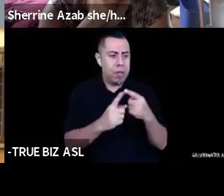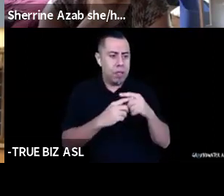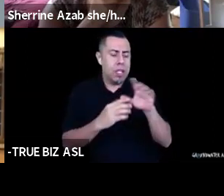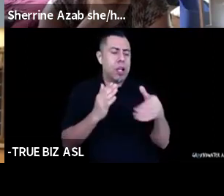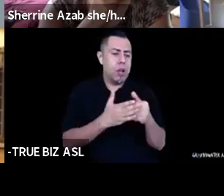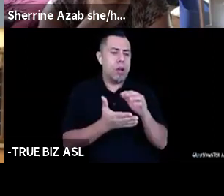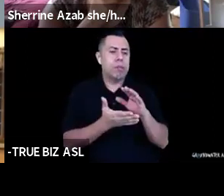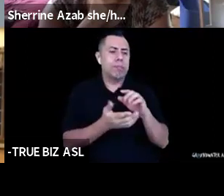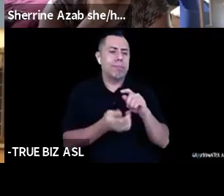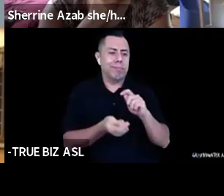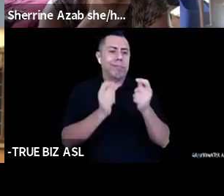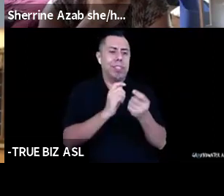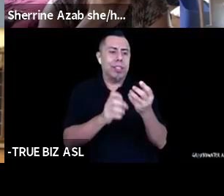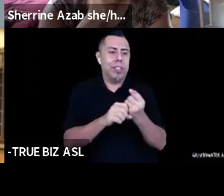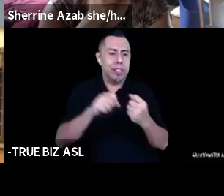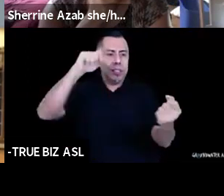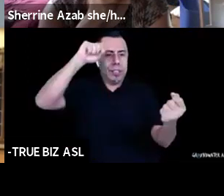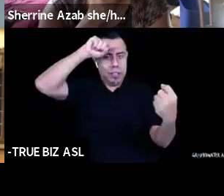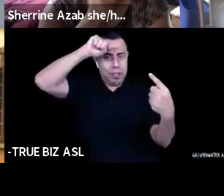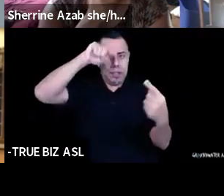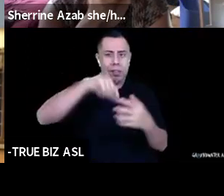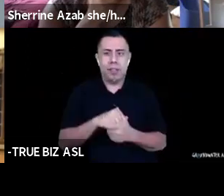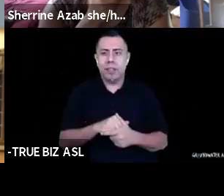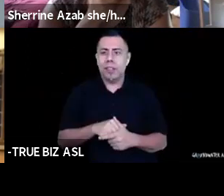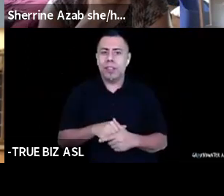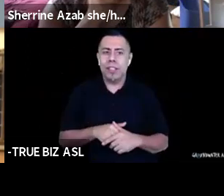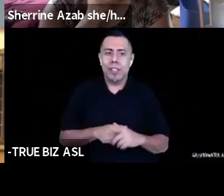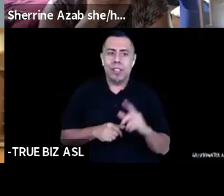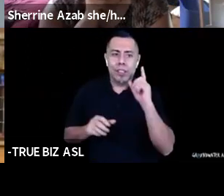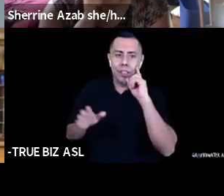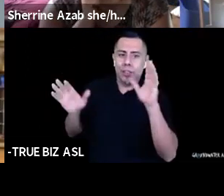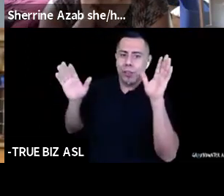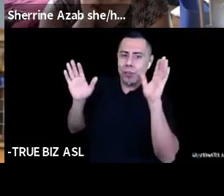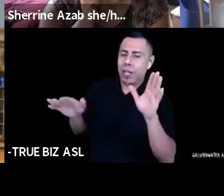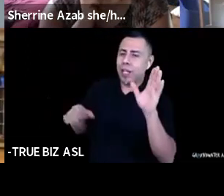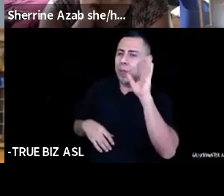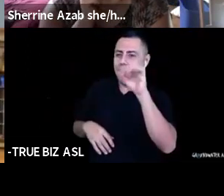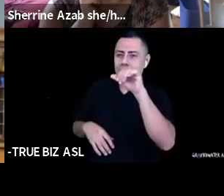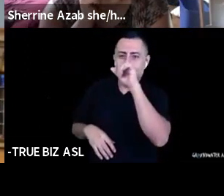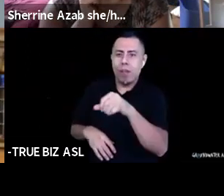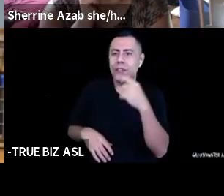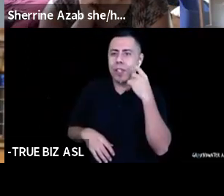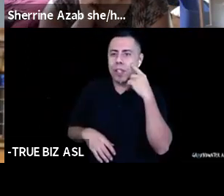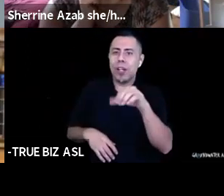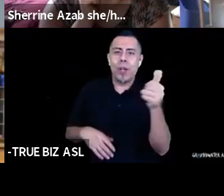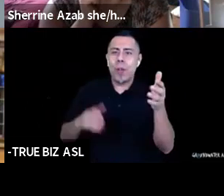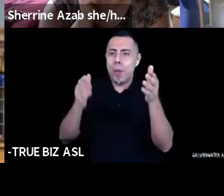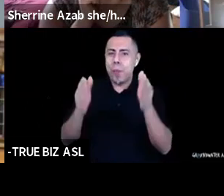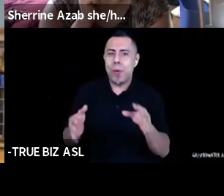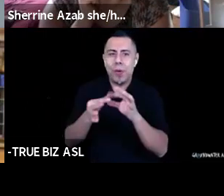Great. I think with that, yeah, I would love to hear from, from someone else, uh, as well. Like, what, what is this conversation bringing up for you? Allison, yeah.